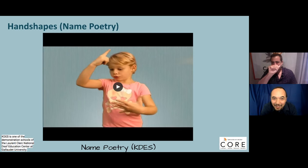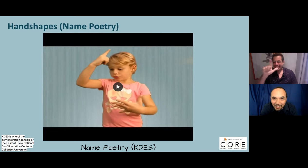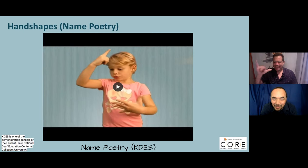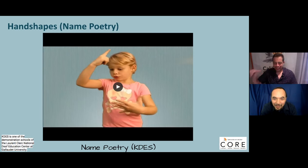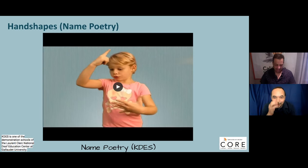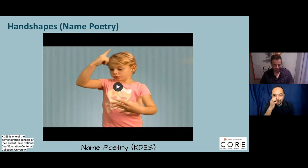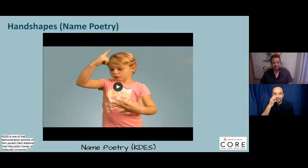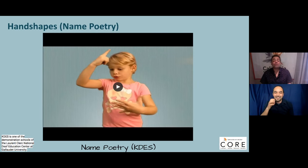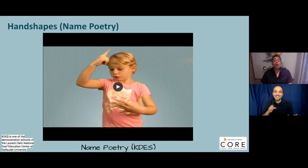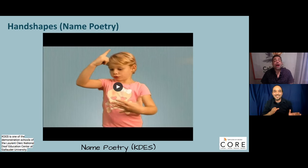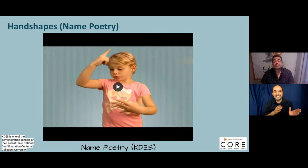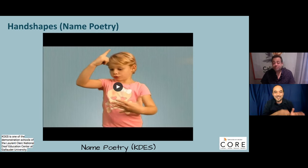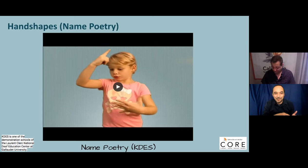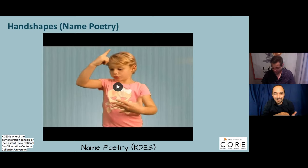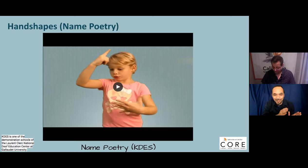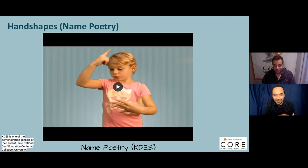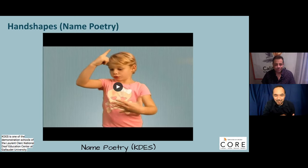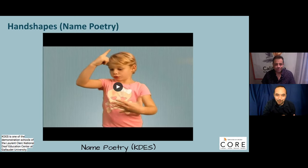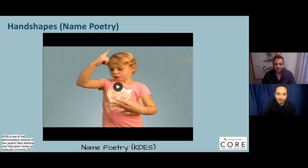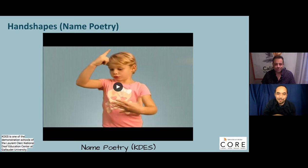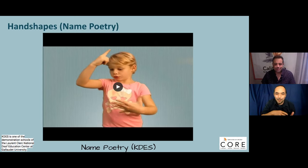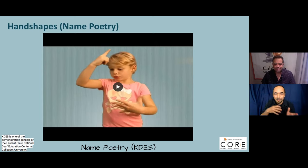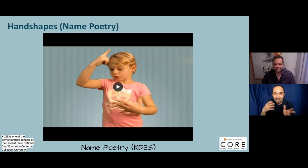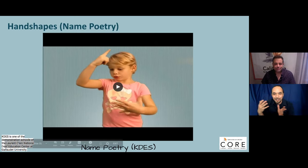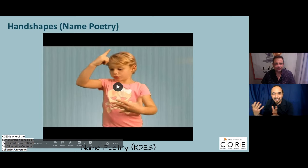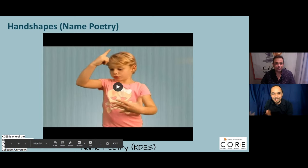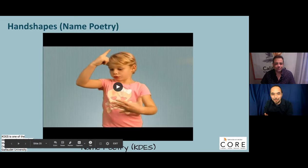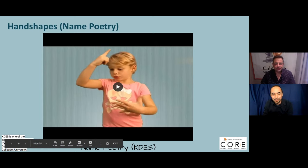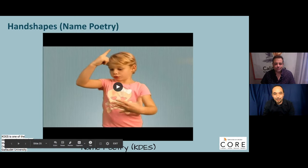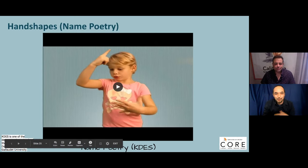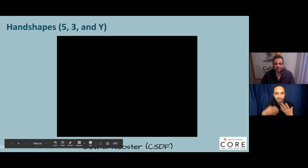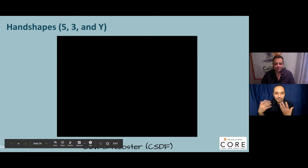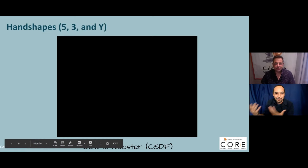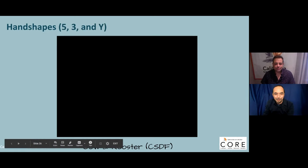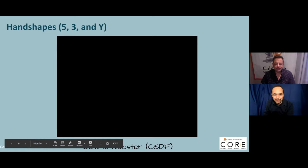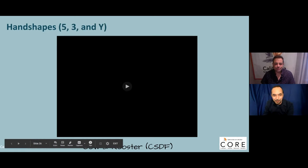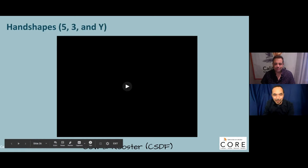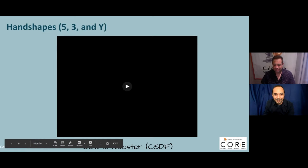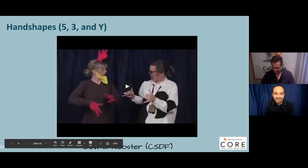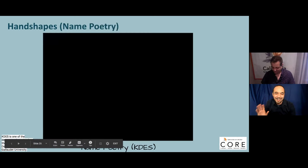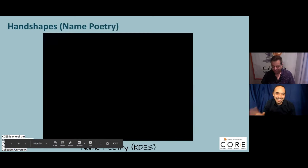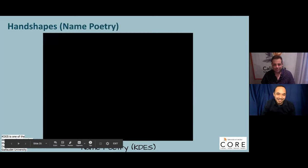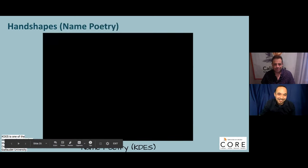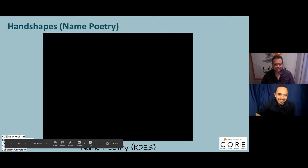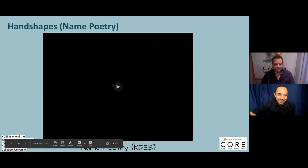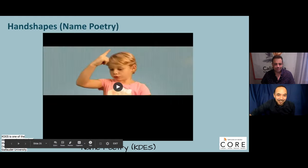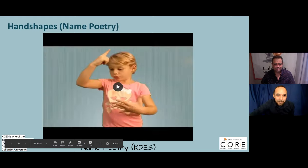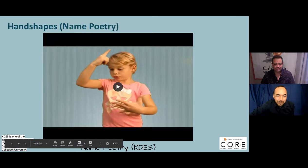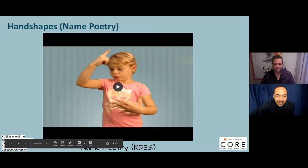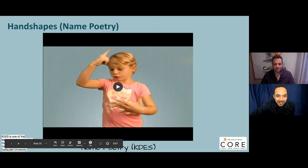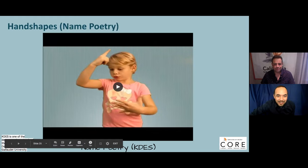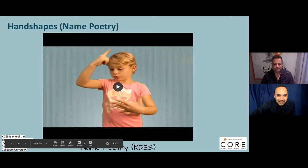And her story, Talia's story, involved a sibling who wanted to play with a toy. And